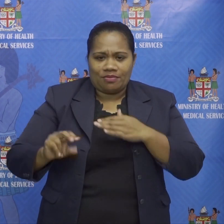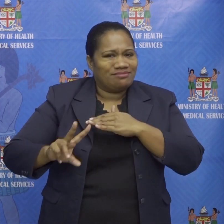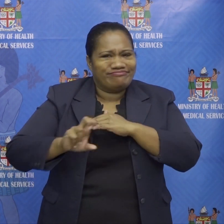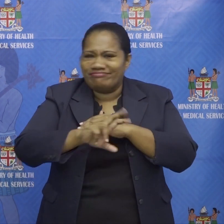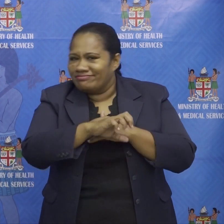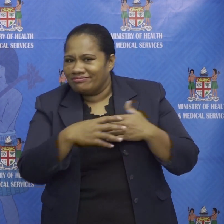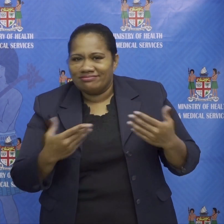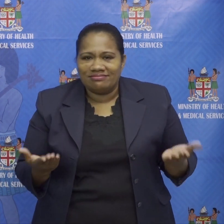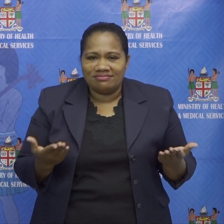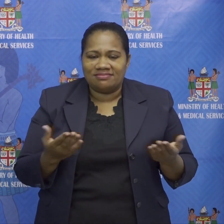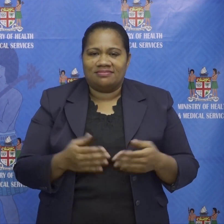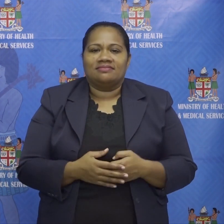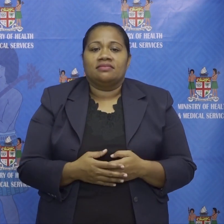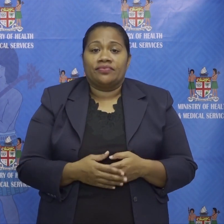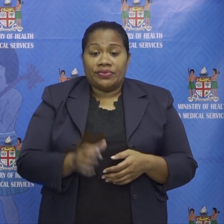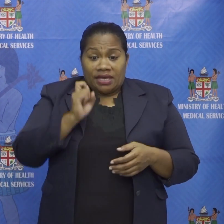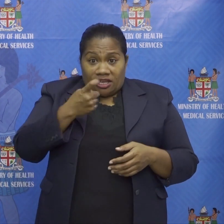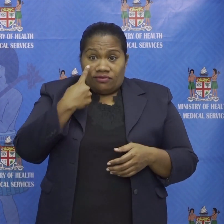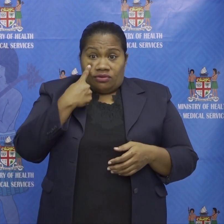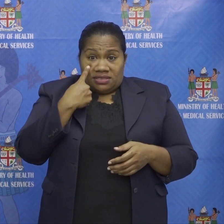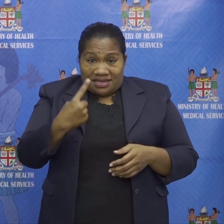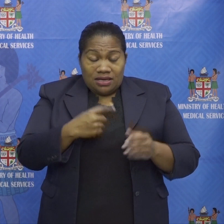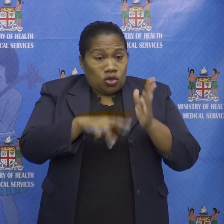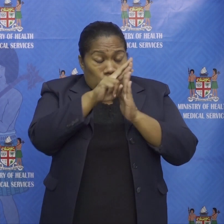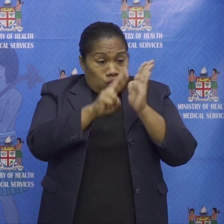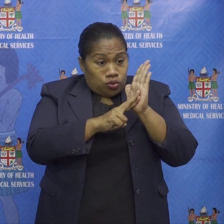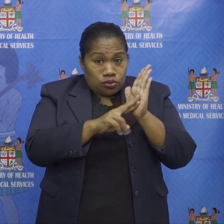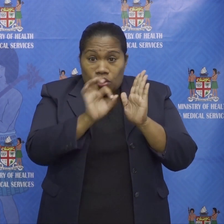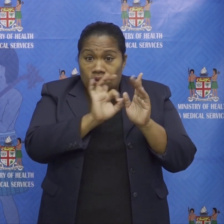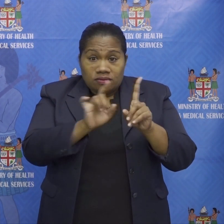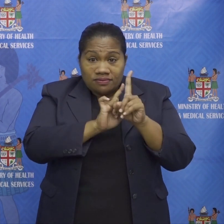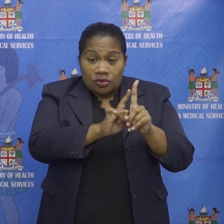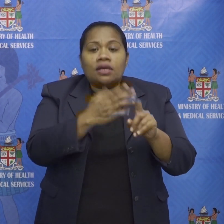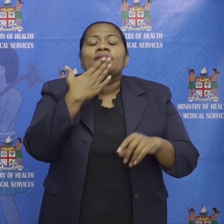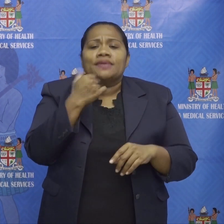if you see a breach of our business happening i'm asking you to take it personally